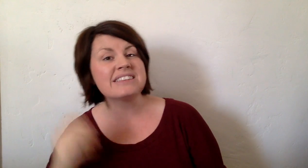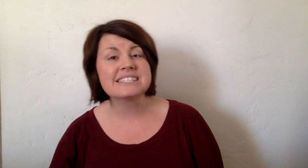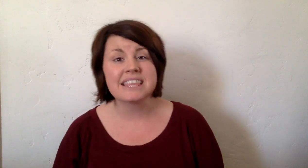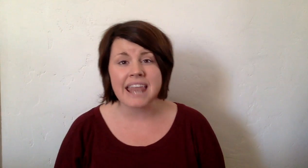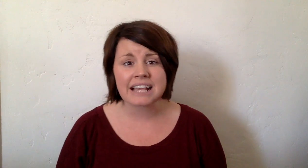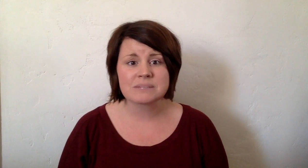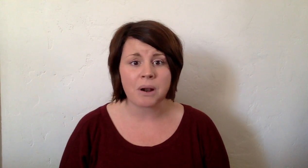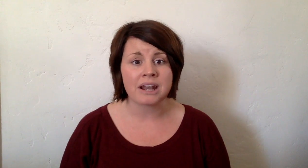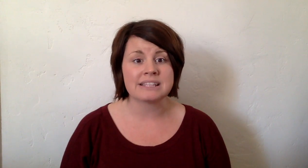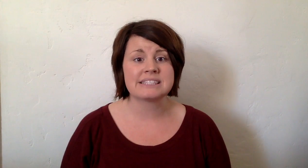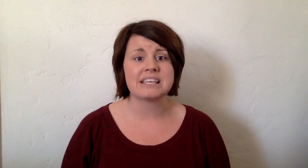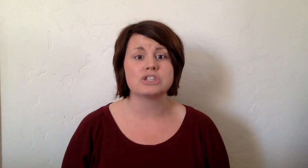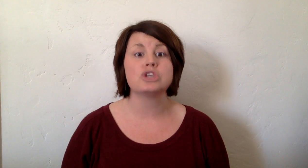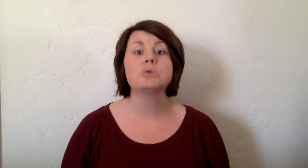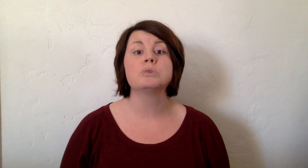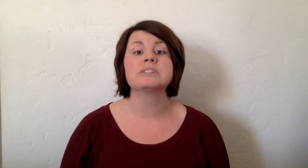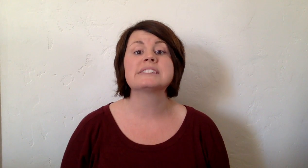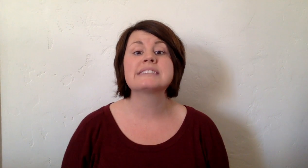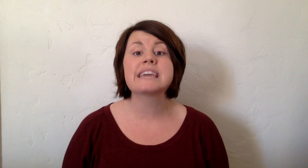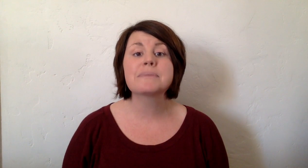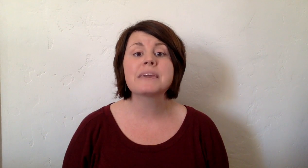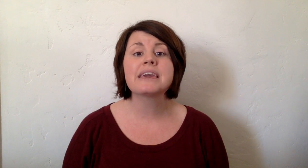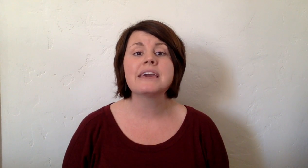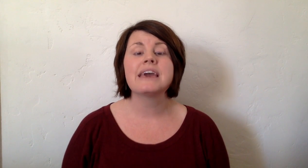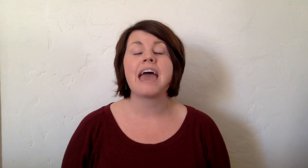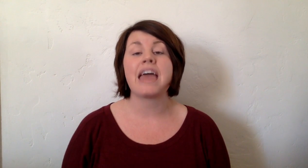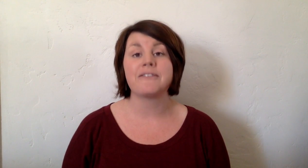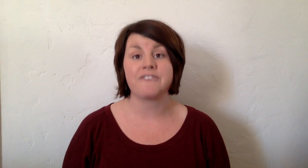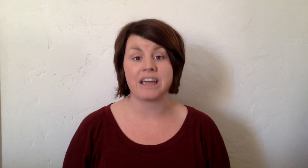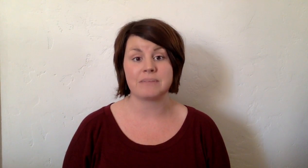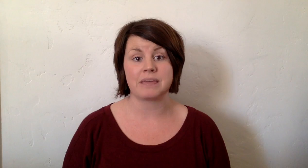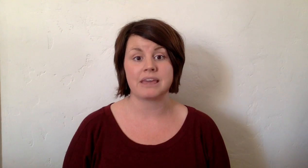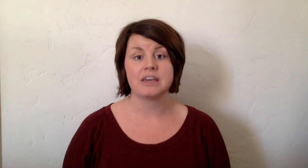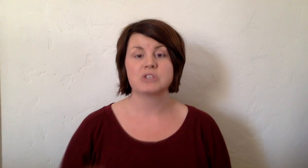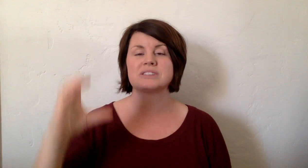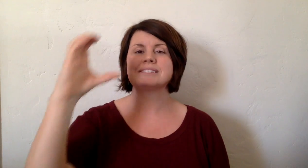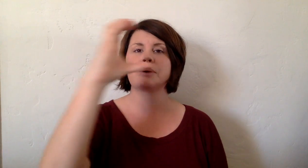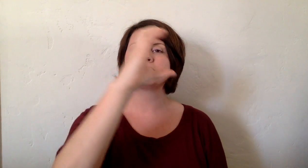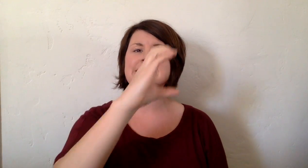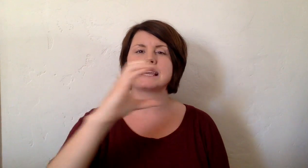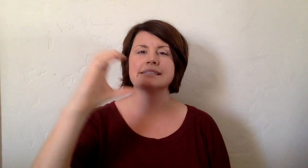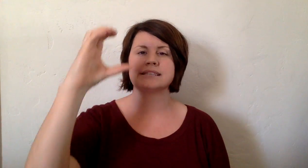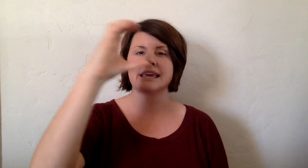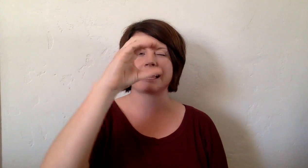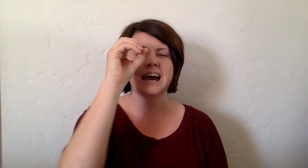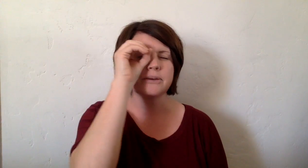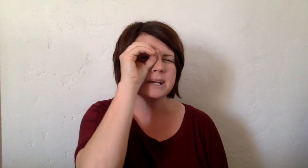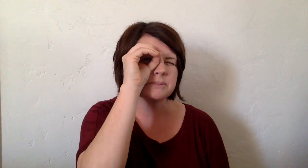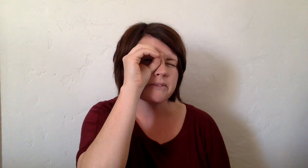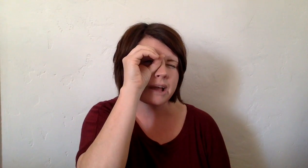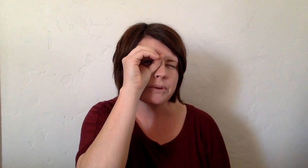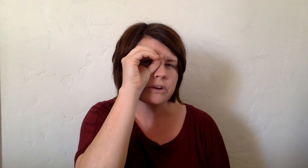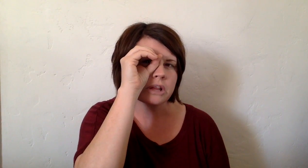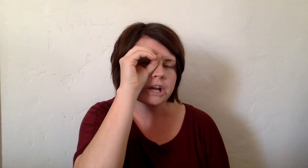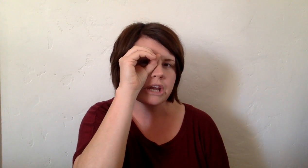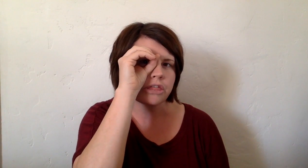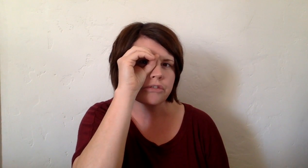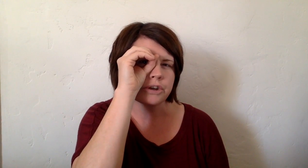this is the next part. It says, You will seek me and find me. This is how we say seek. It kind of reminds me of like when you're looking through